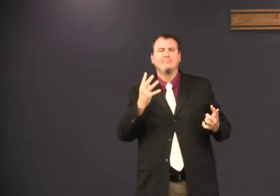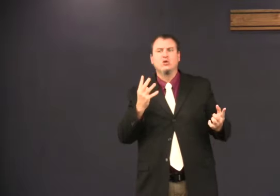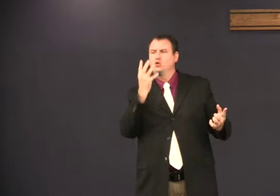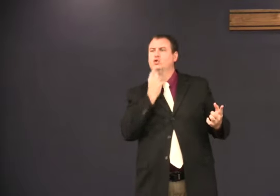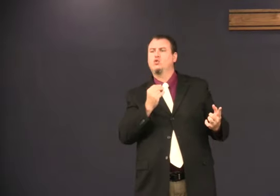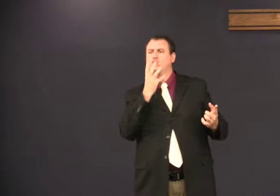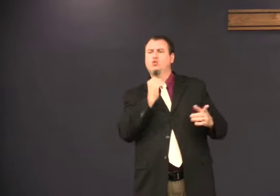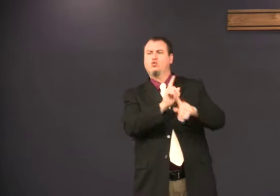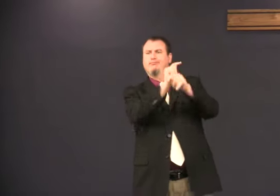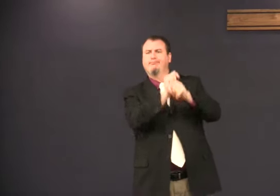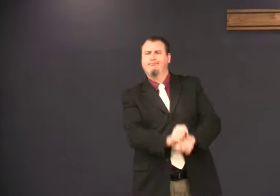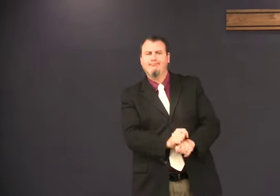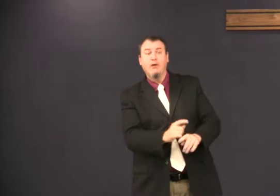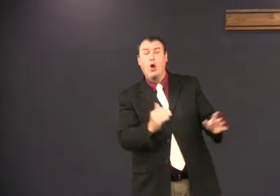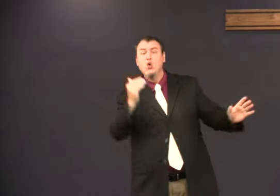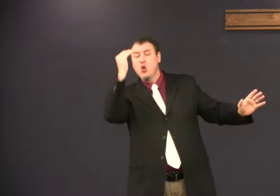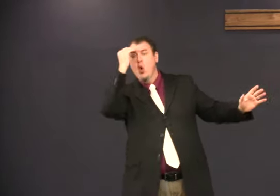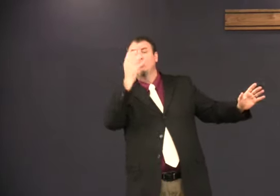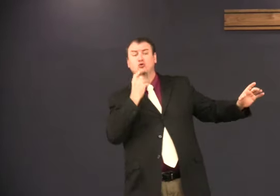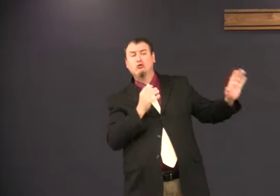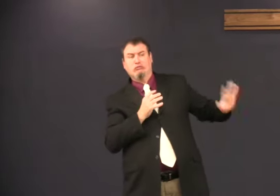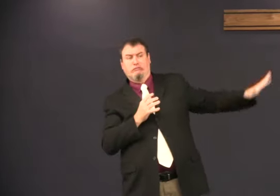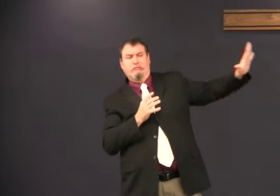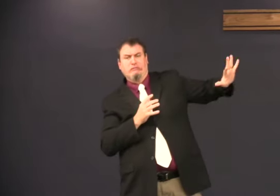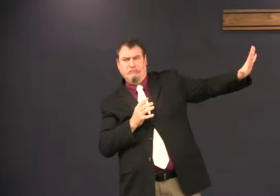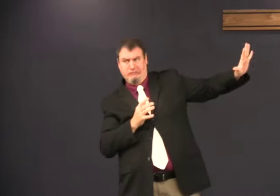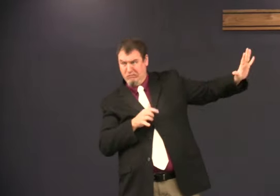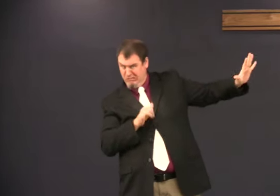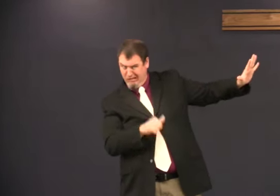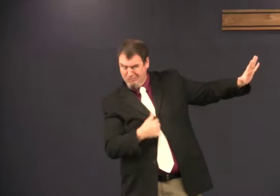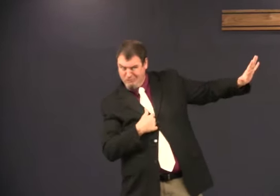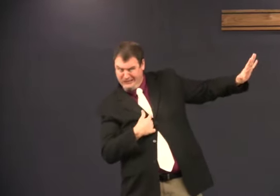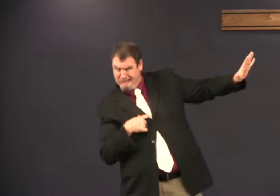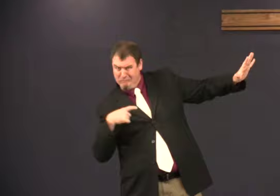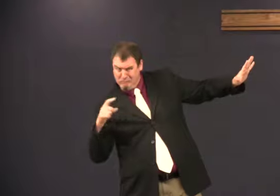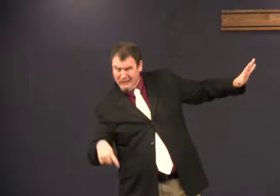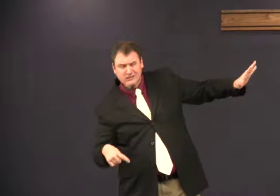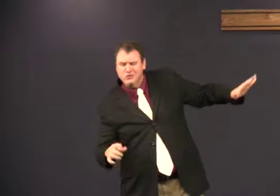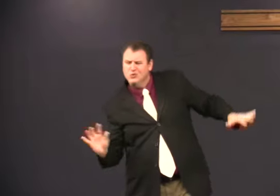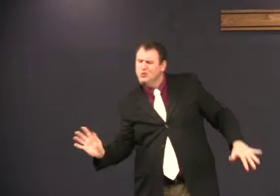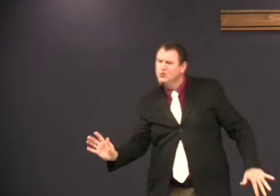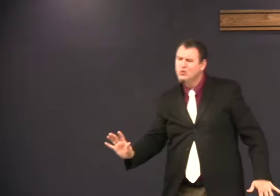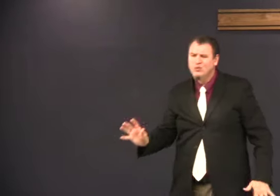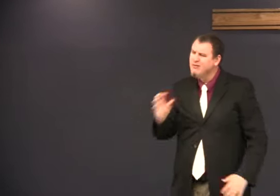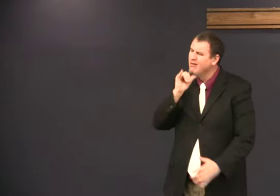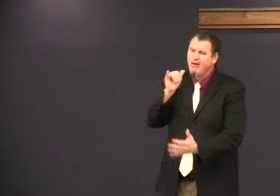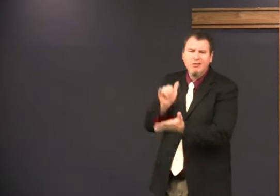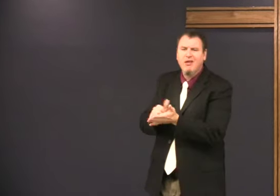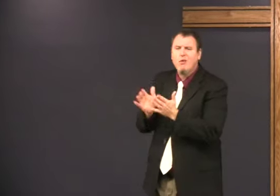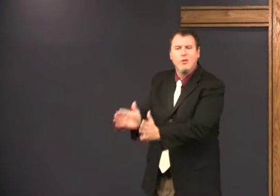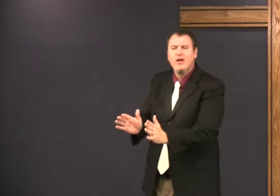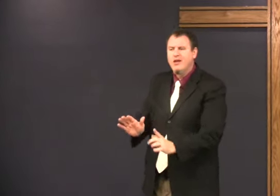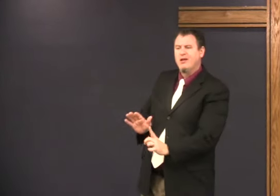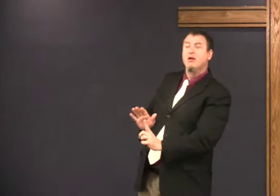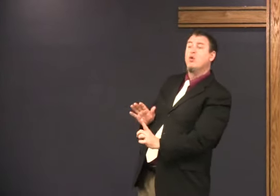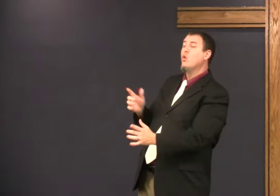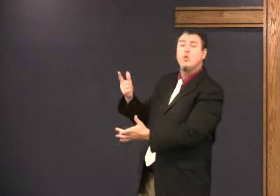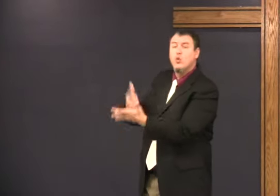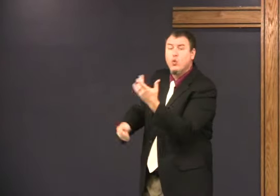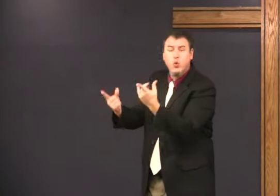of Jewish customs. They knew that there were Jews around, but also, no, you don't have to do things